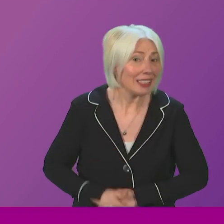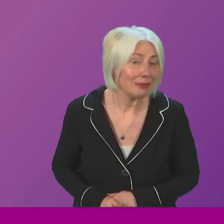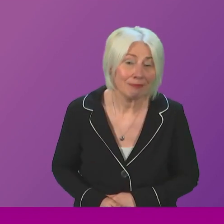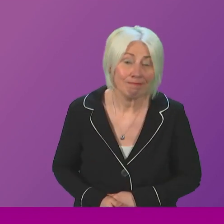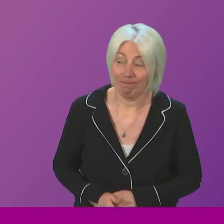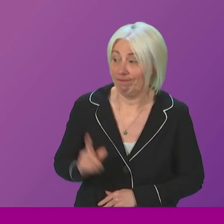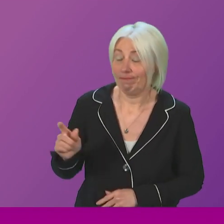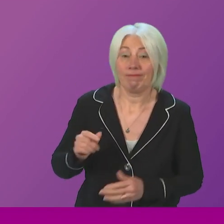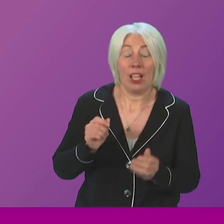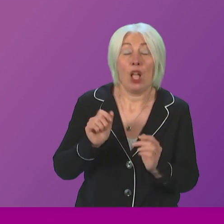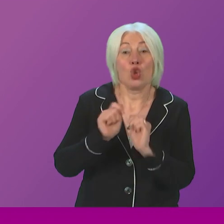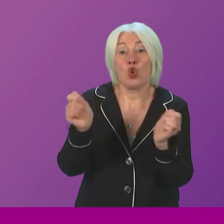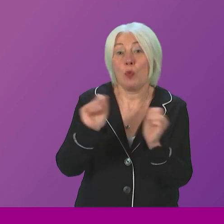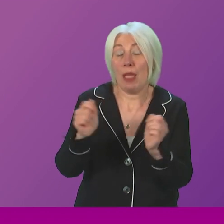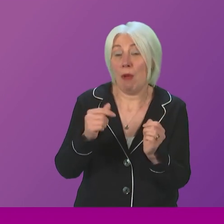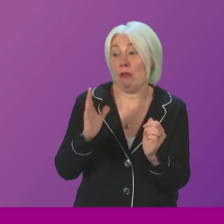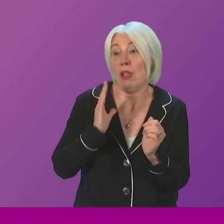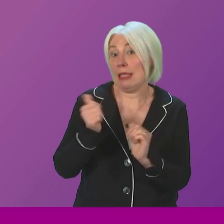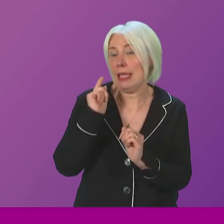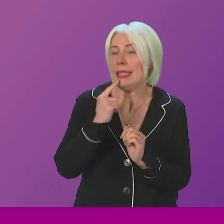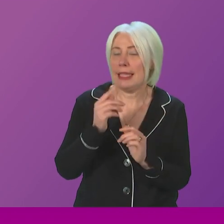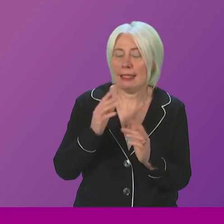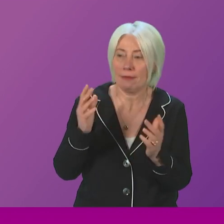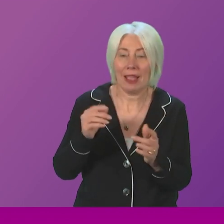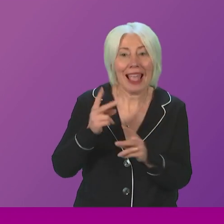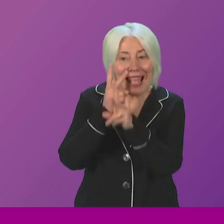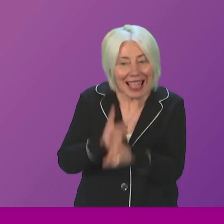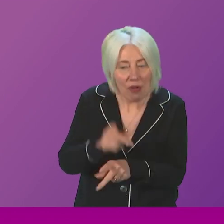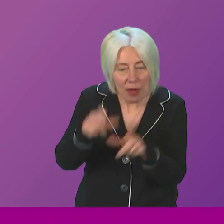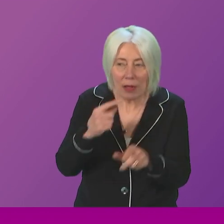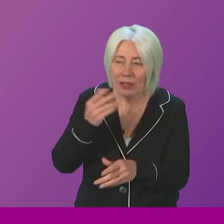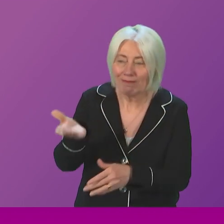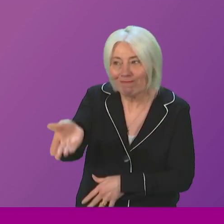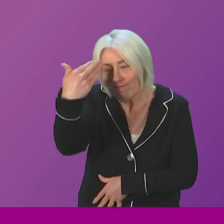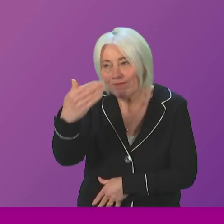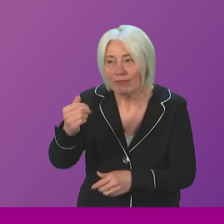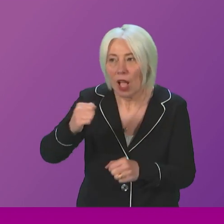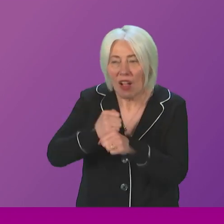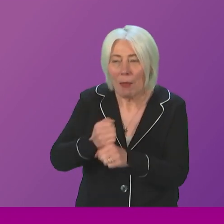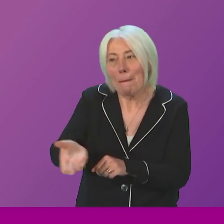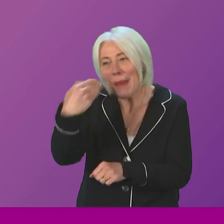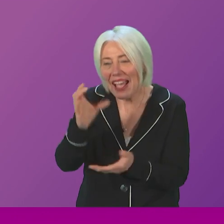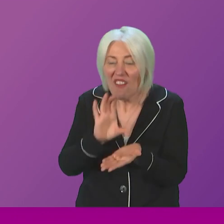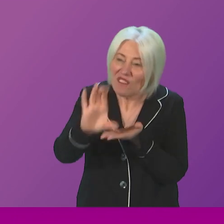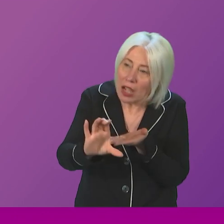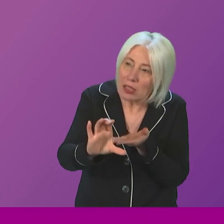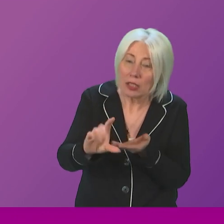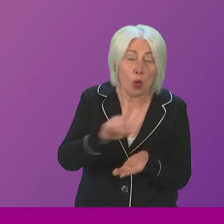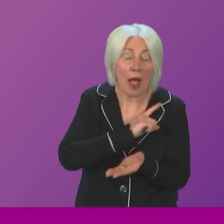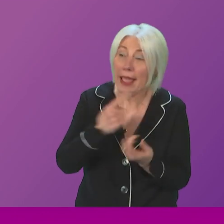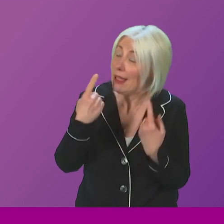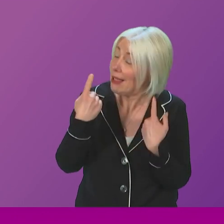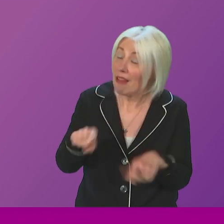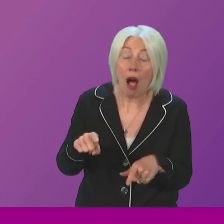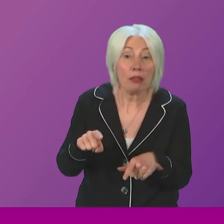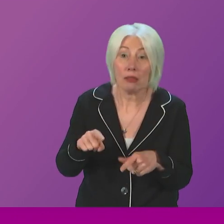highlighted in the Sunday Post, carers are urging the government to reinstate the fund because they cannot afford to get